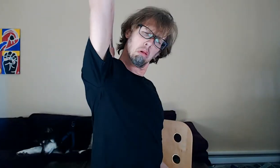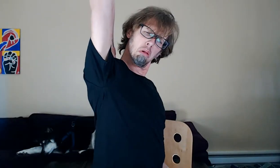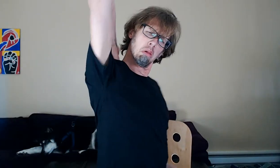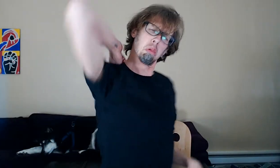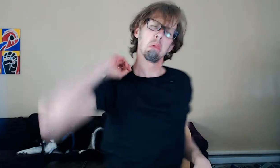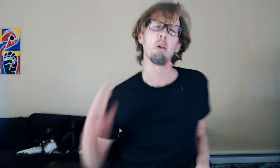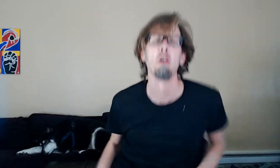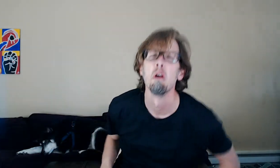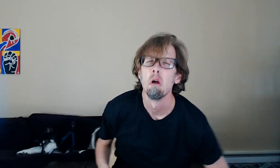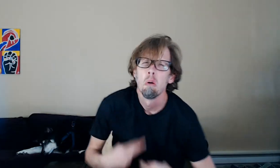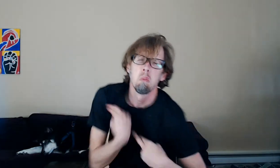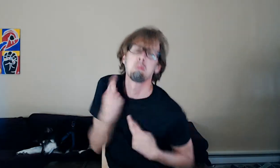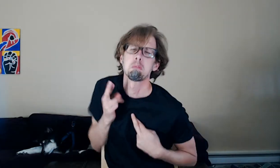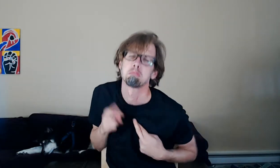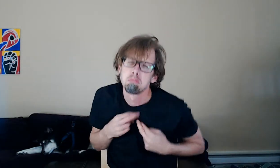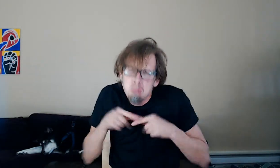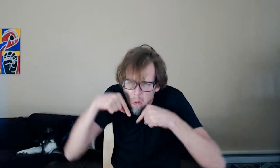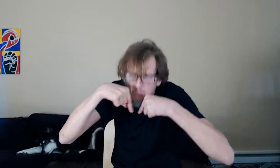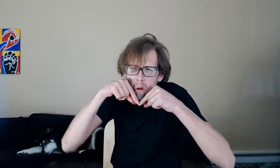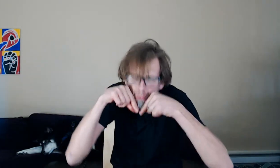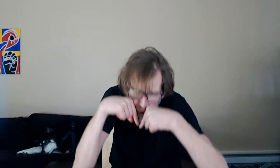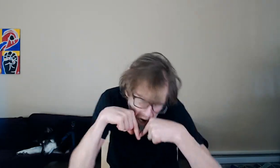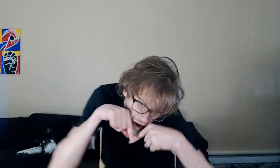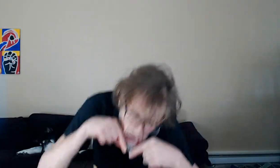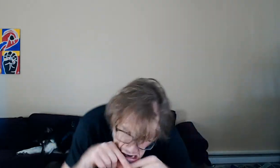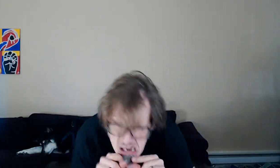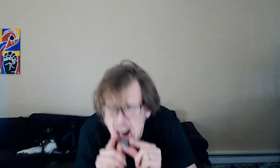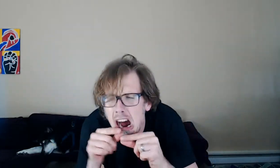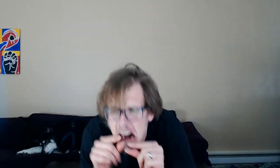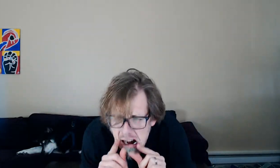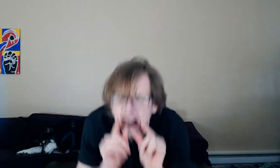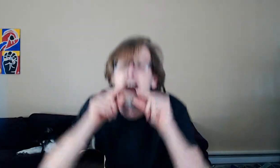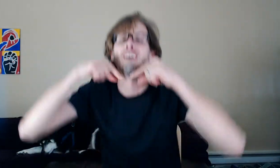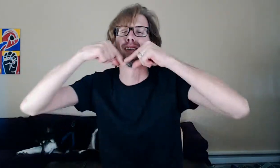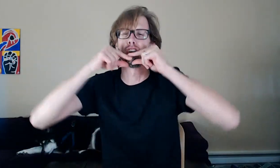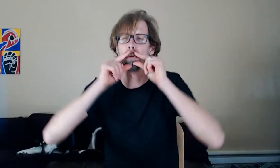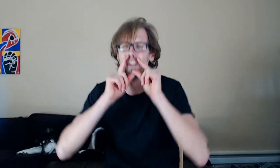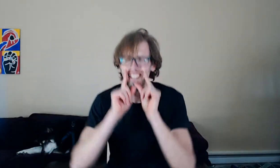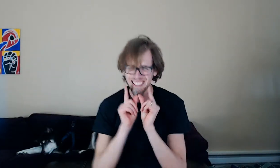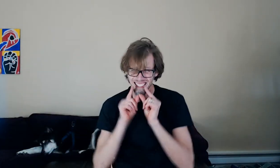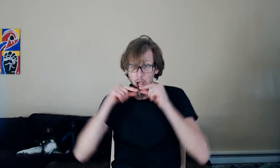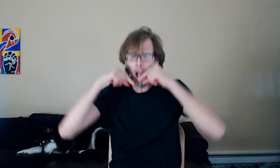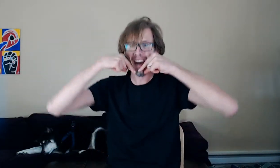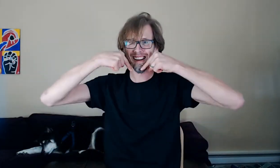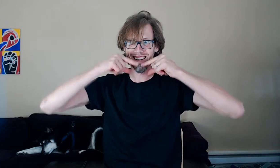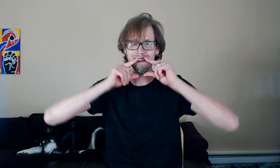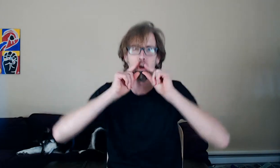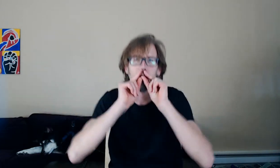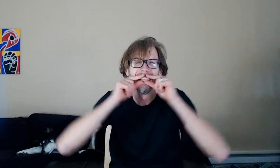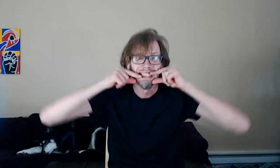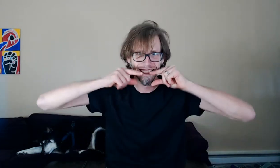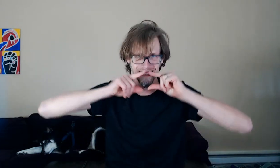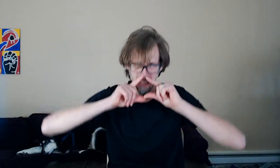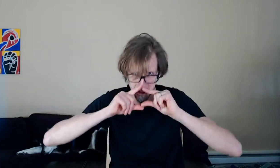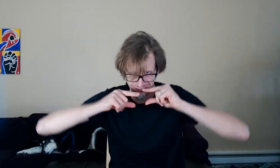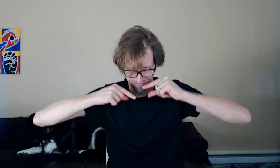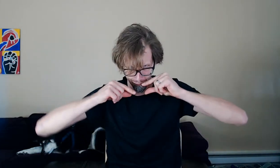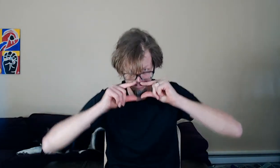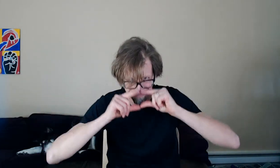where the jack studs were going to sit to make sure that they would go right into the place where I needed them when the time came. Then it was time to put in the header. Now, this was a